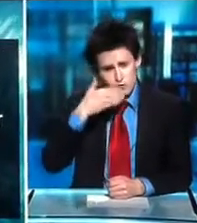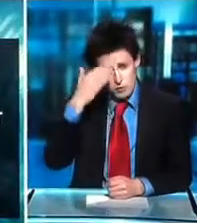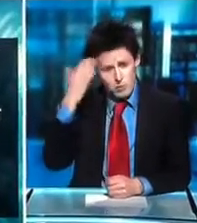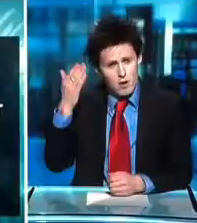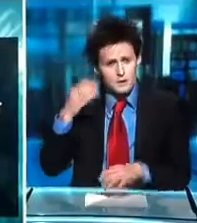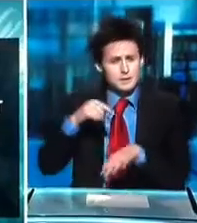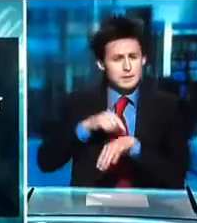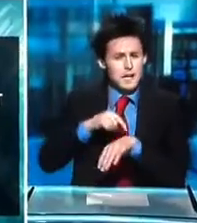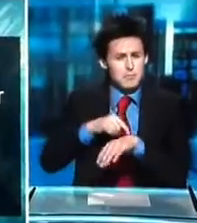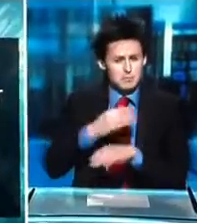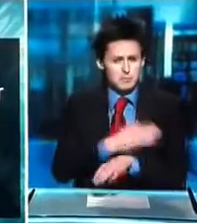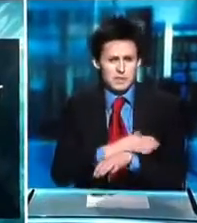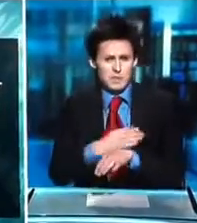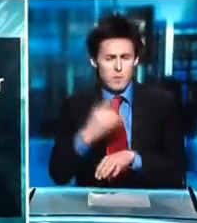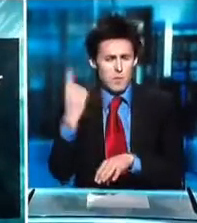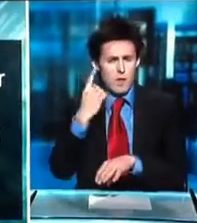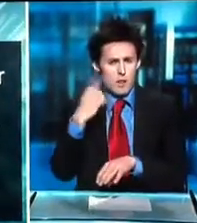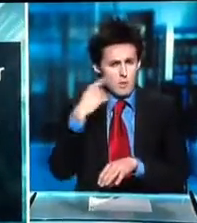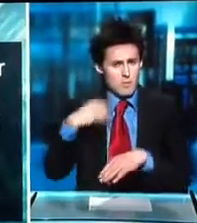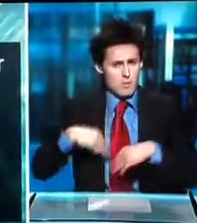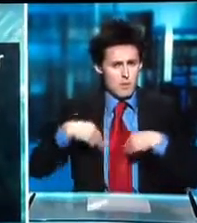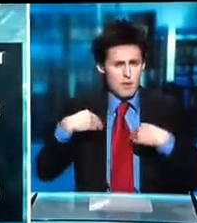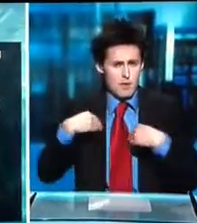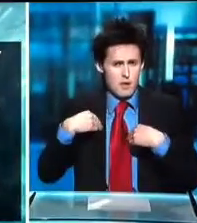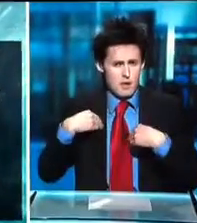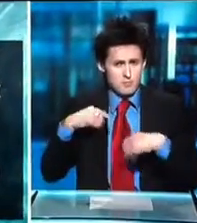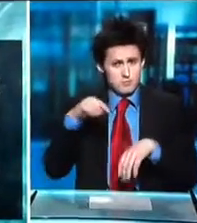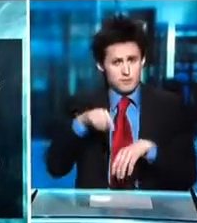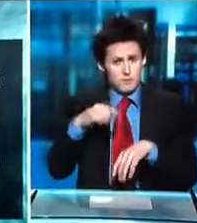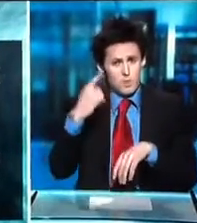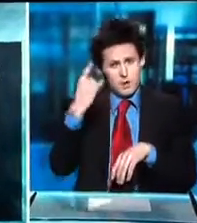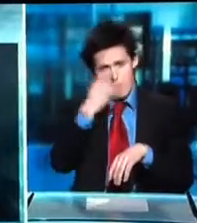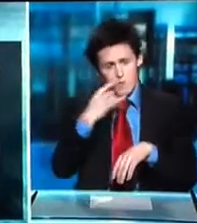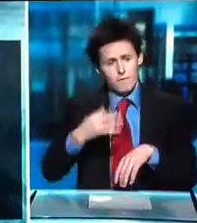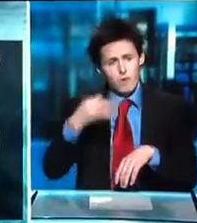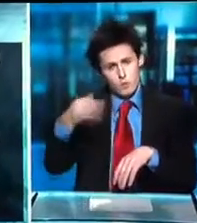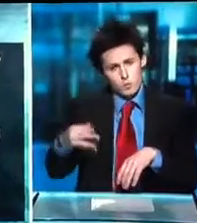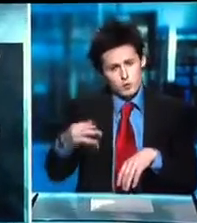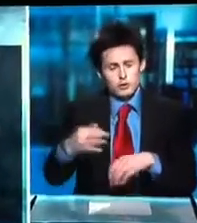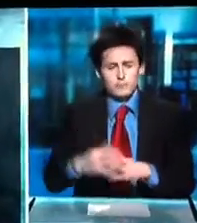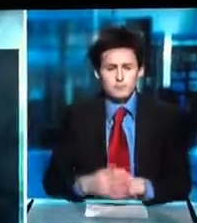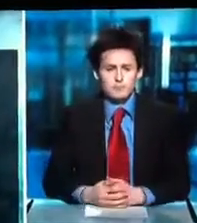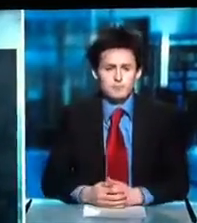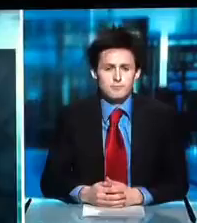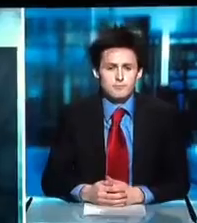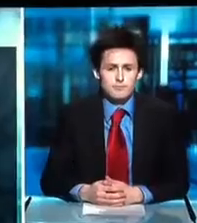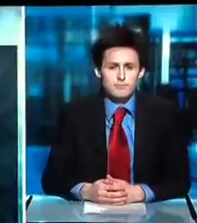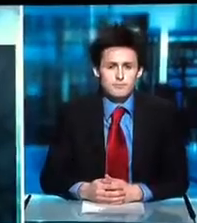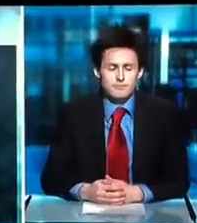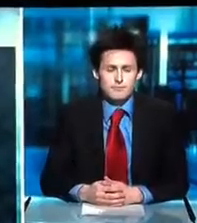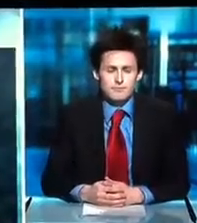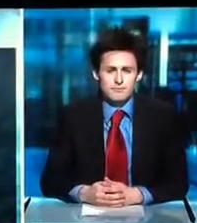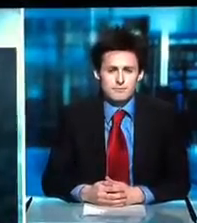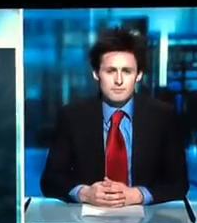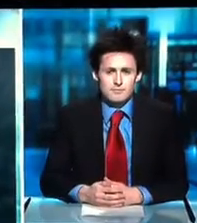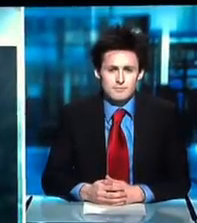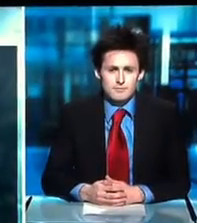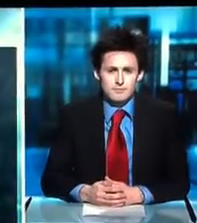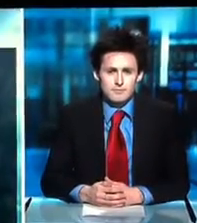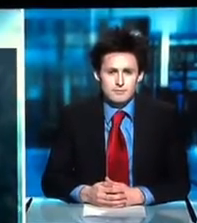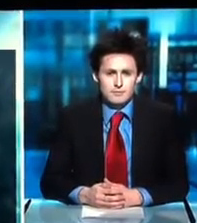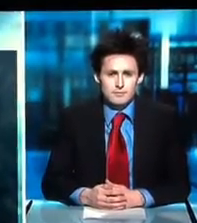And a reminder that summertime begins at one o'clock tomorrow morning, when clocks go forward by an hour.